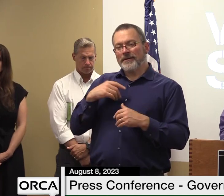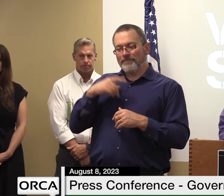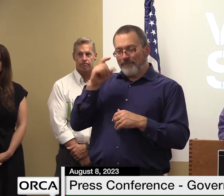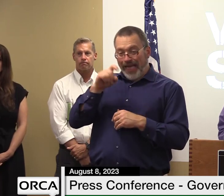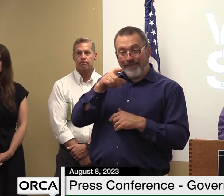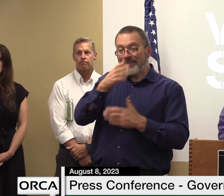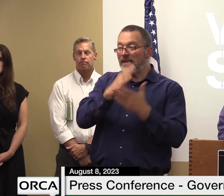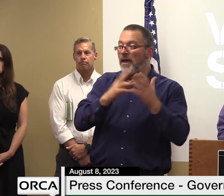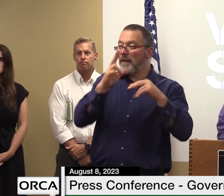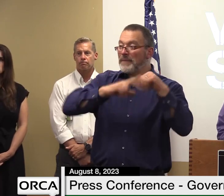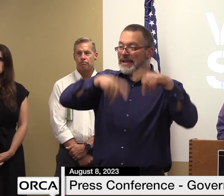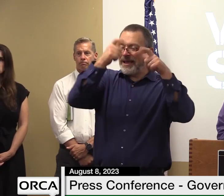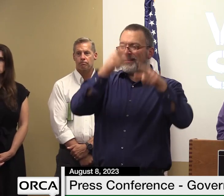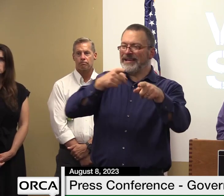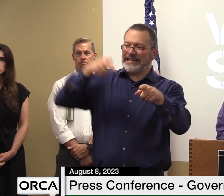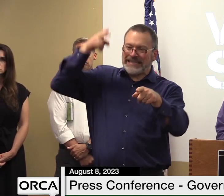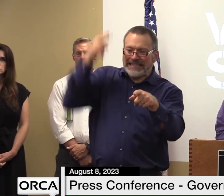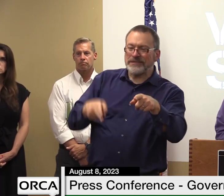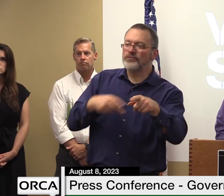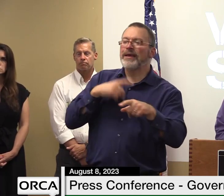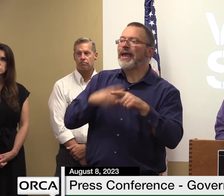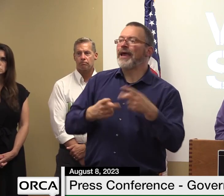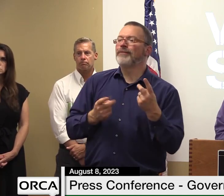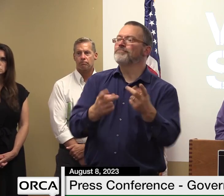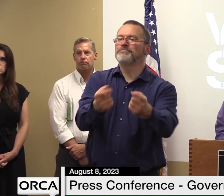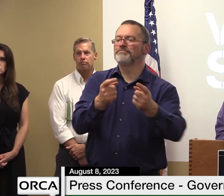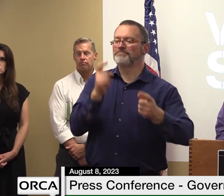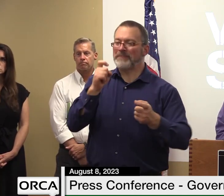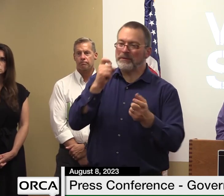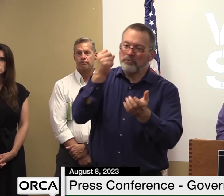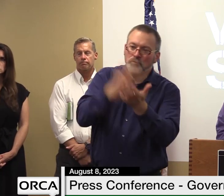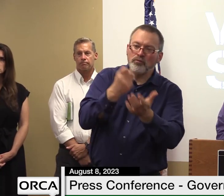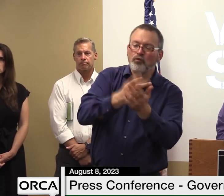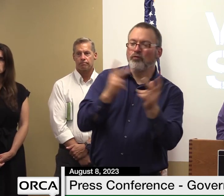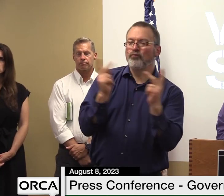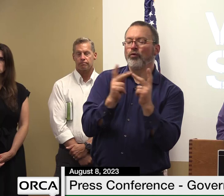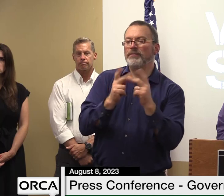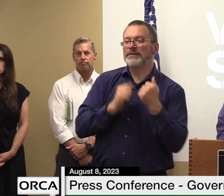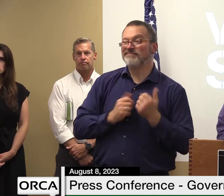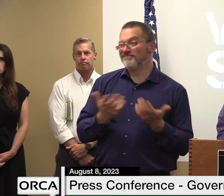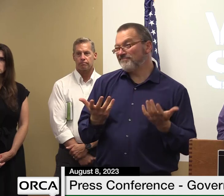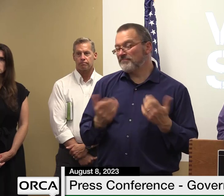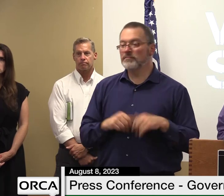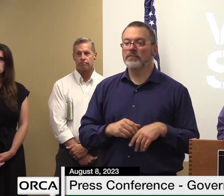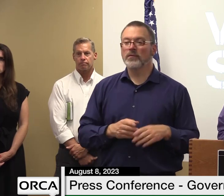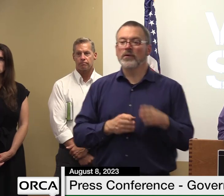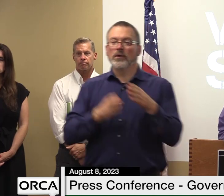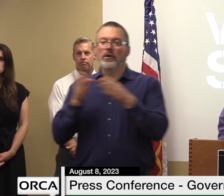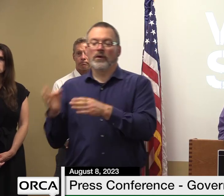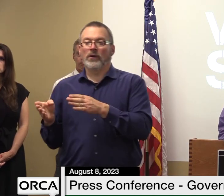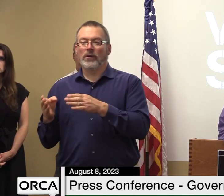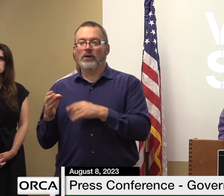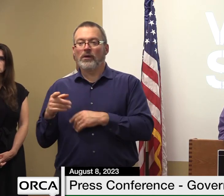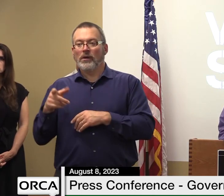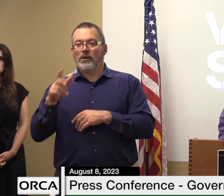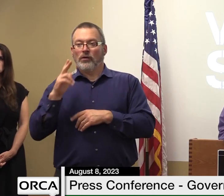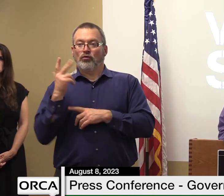when rebuilding some of those areas and using that harpa money i mean do you envision like more going to some of these flood